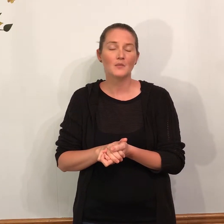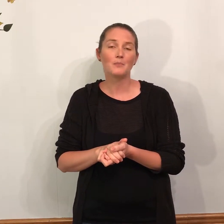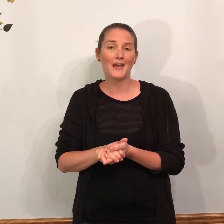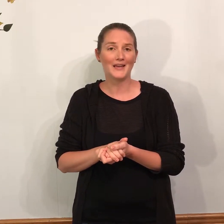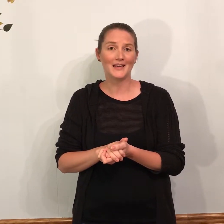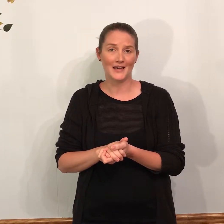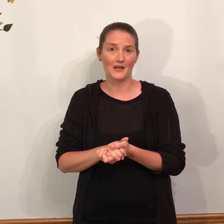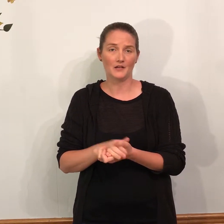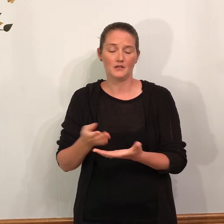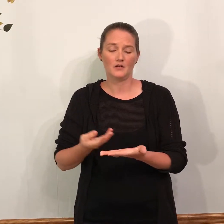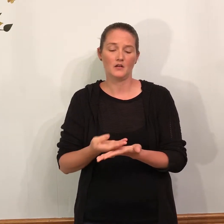Pancake.